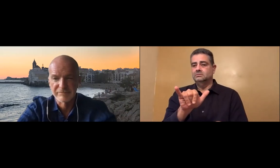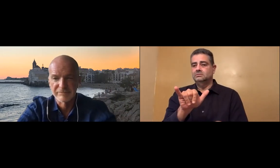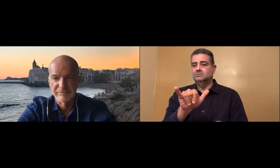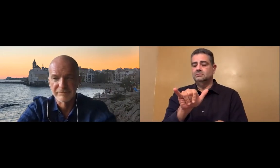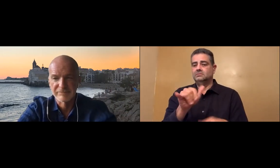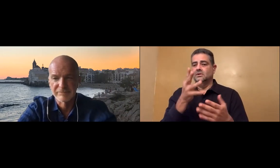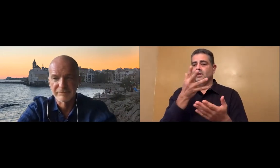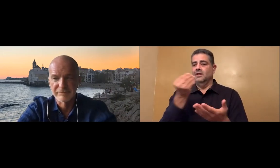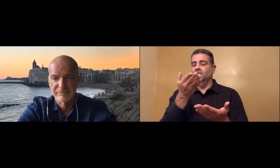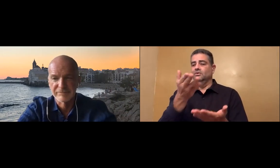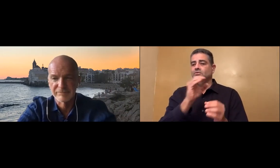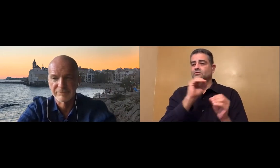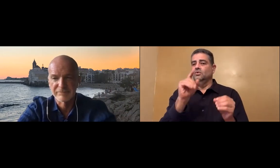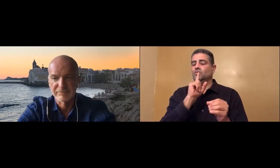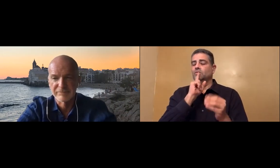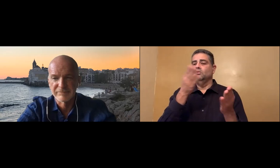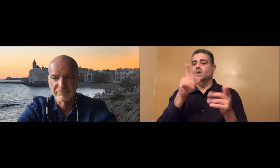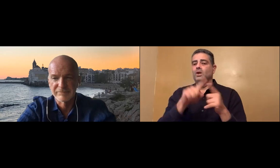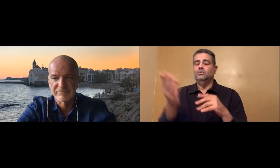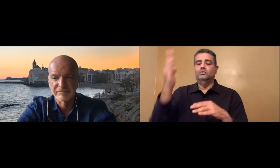And it's broken up by modality.